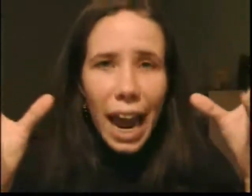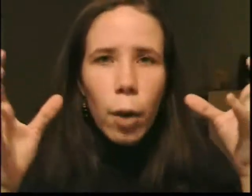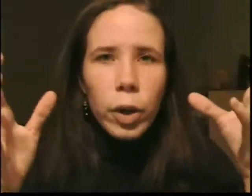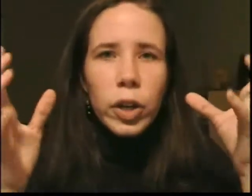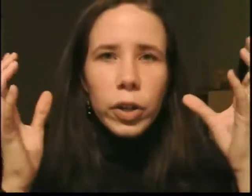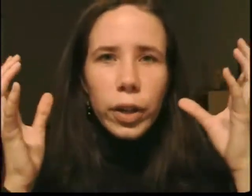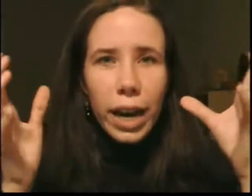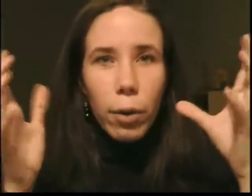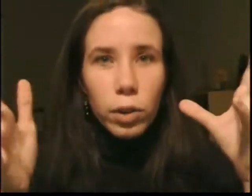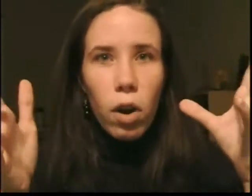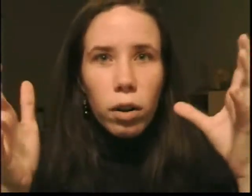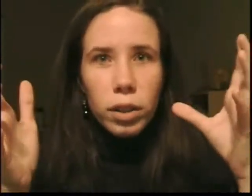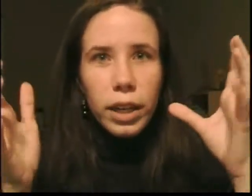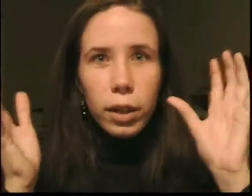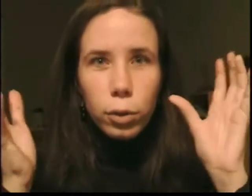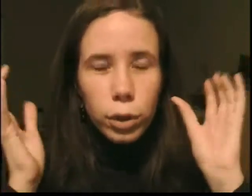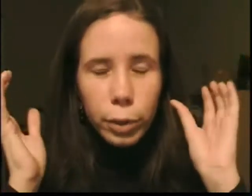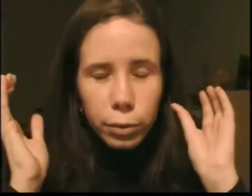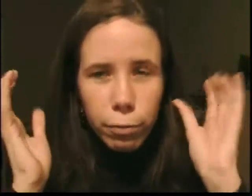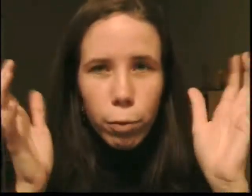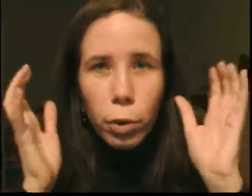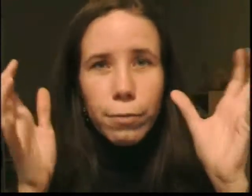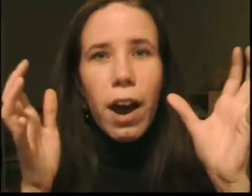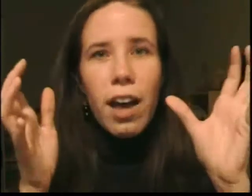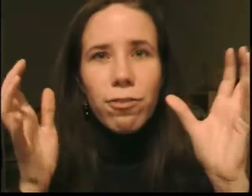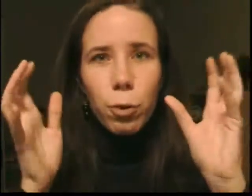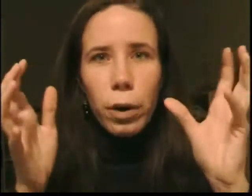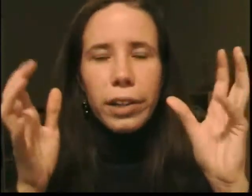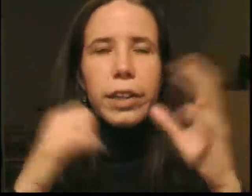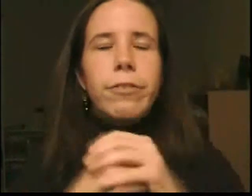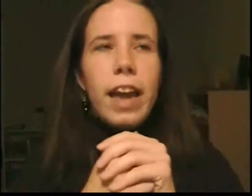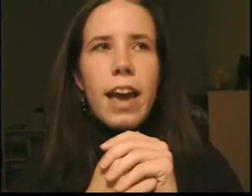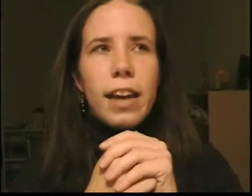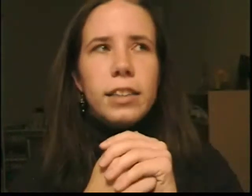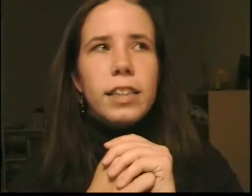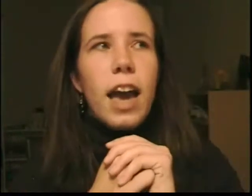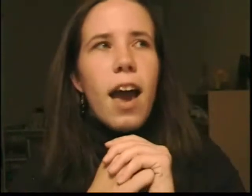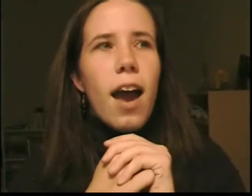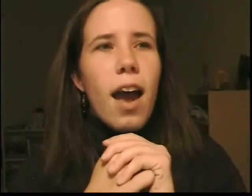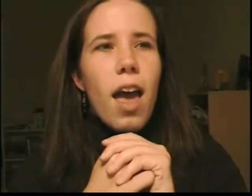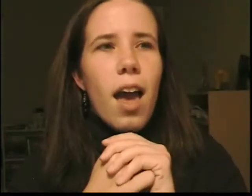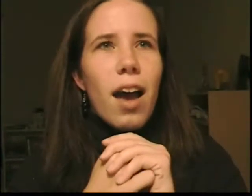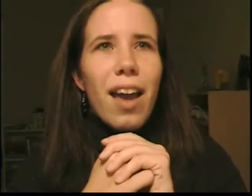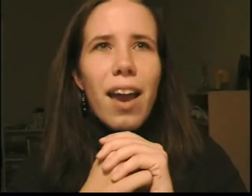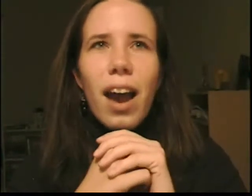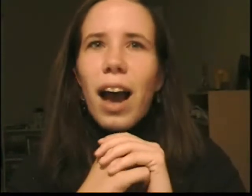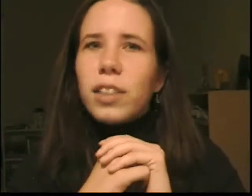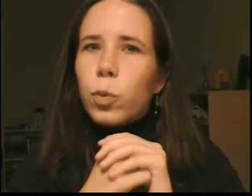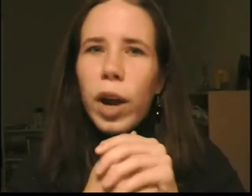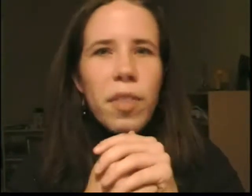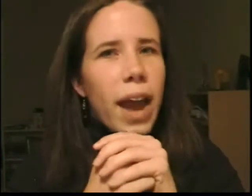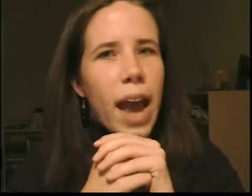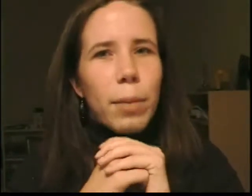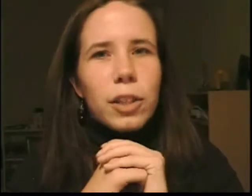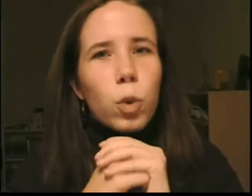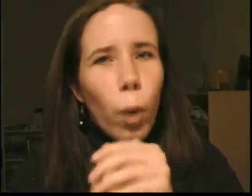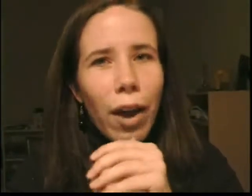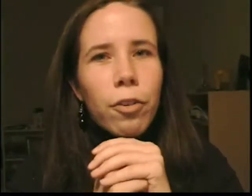an hour. An hour long. It runs from four to five where I live. And I swear they had about 12